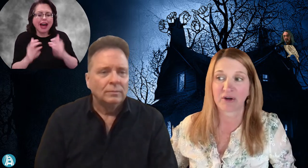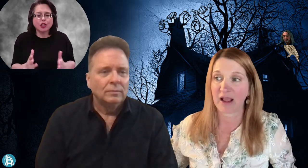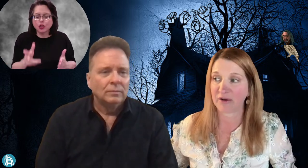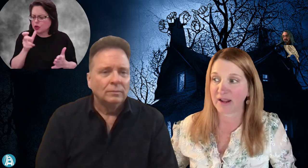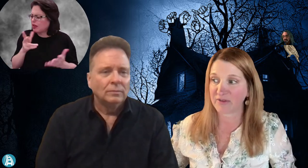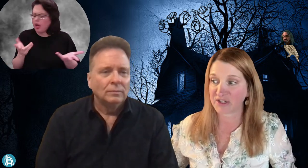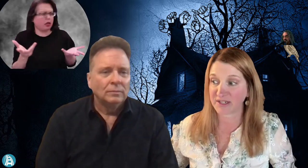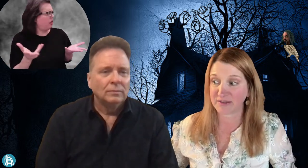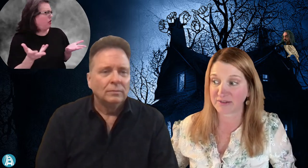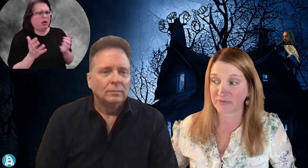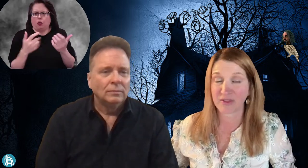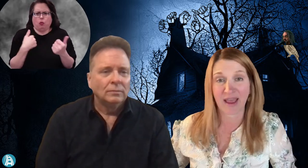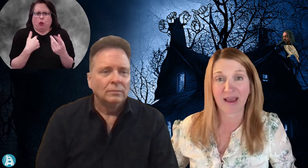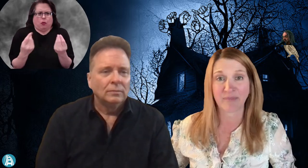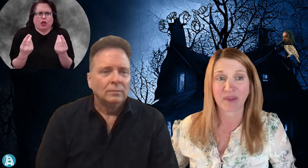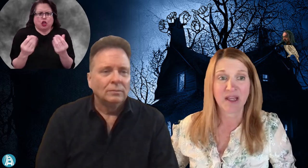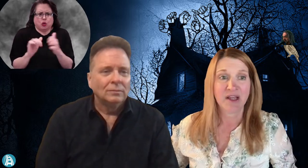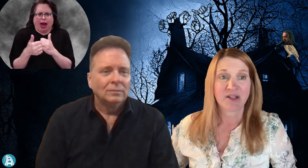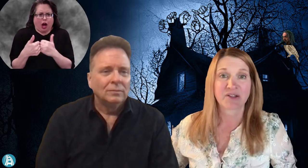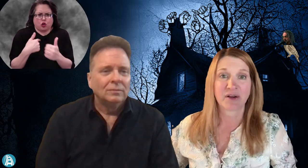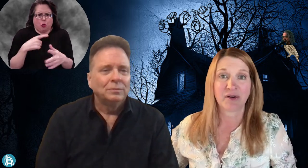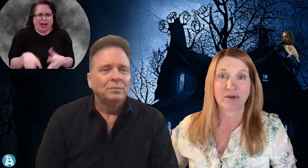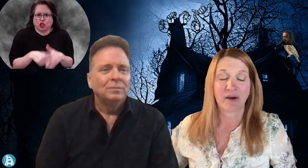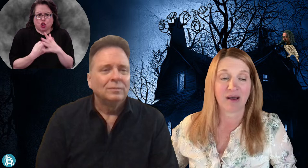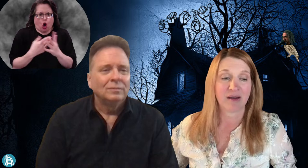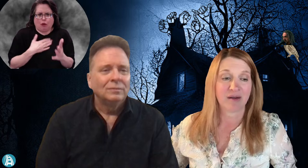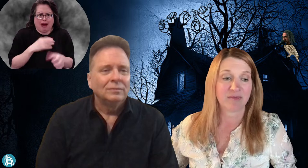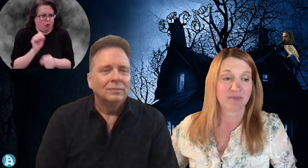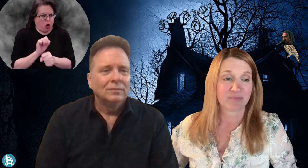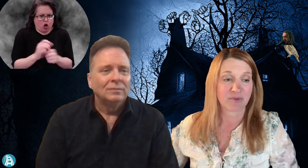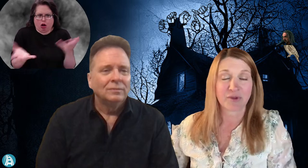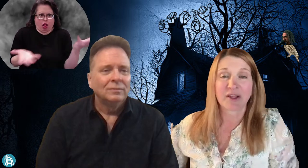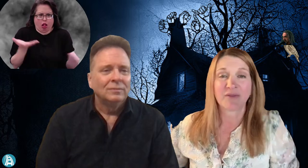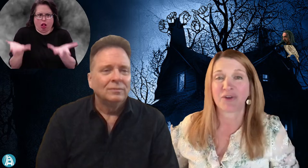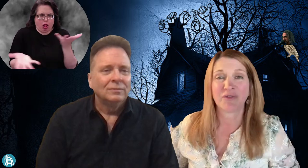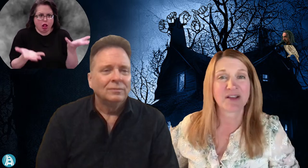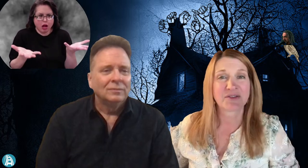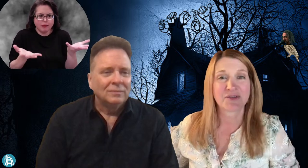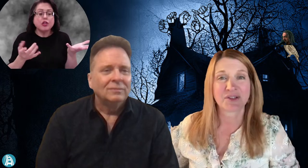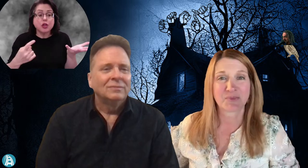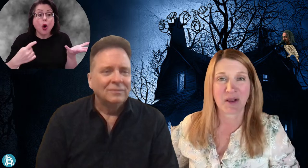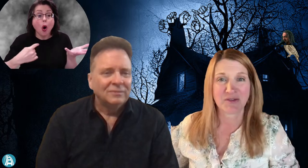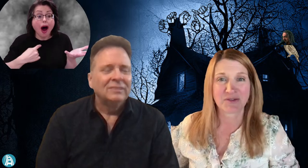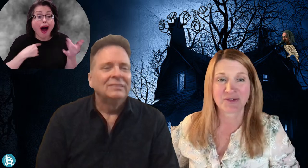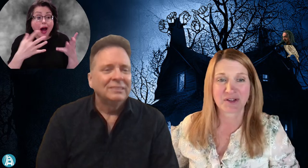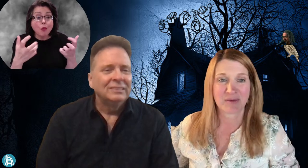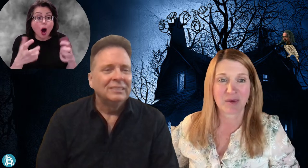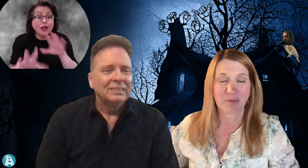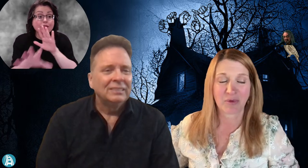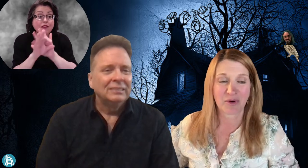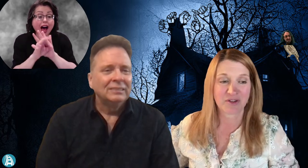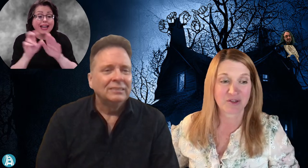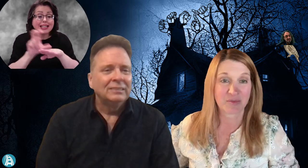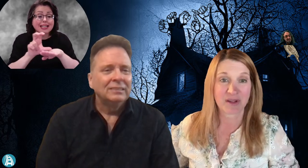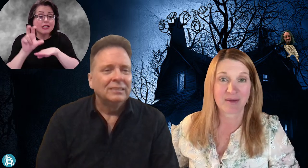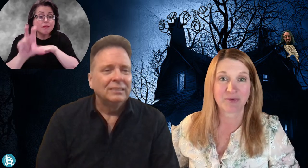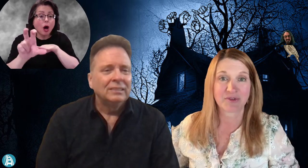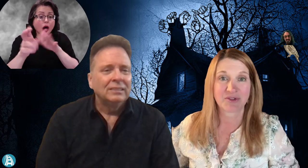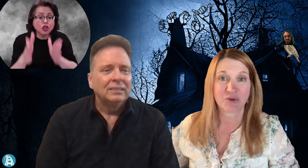how to have a chance for that. So I'm looking for investors and sponsors to come on board to be able to